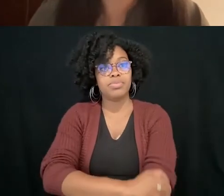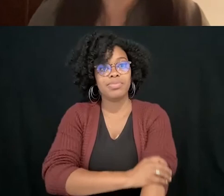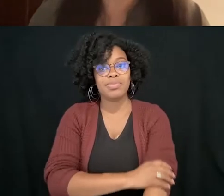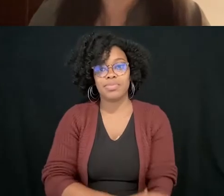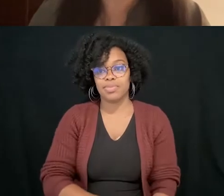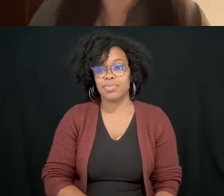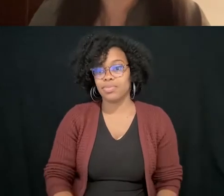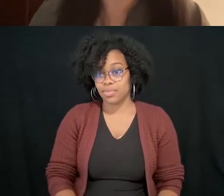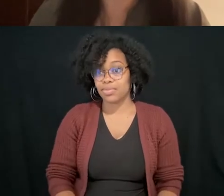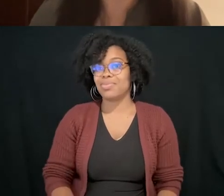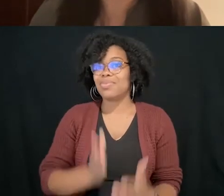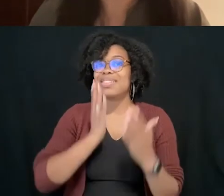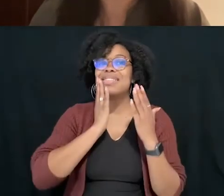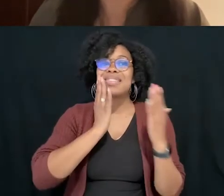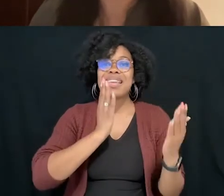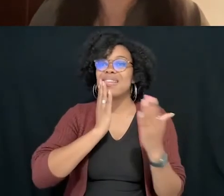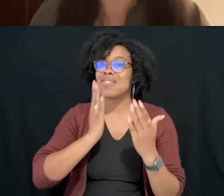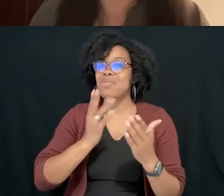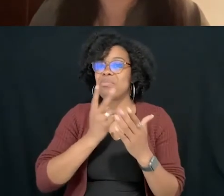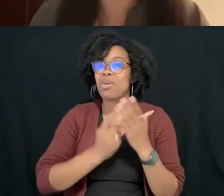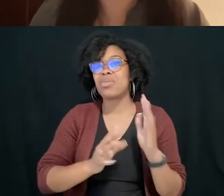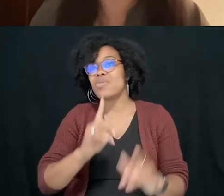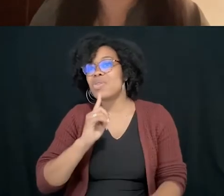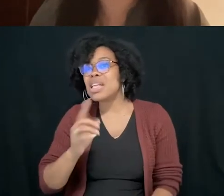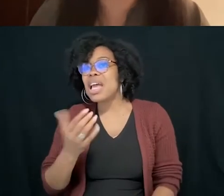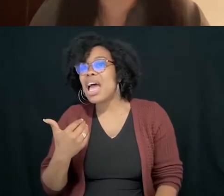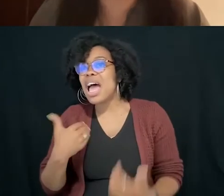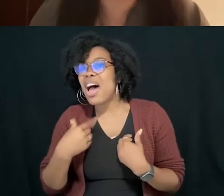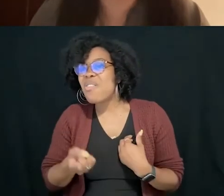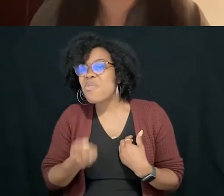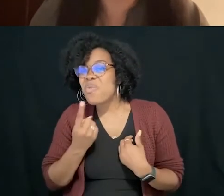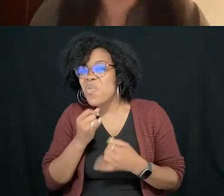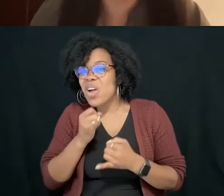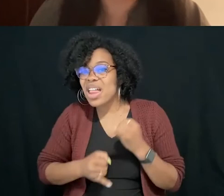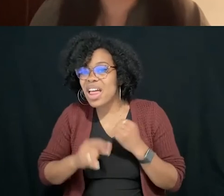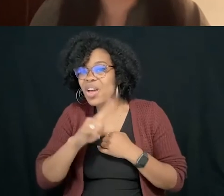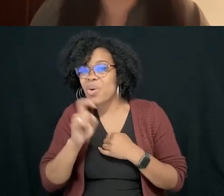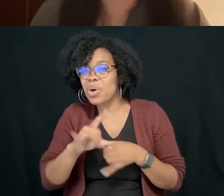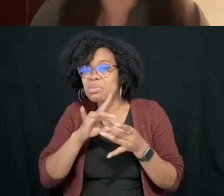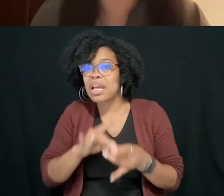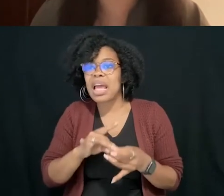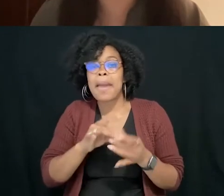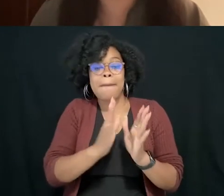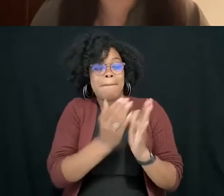Thank you both. Uh, there is a question, one last question about purchasing books. Uh, so we'll share